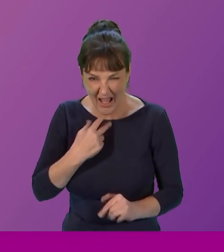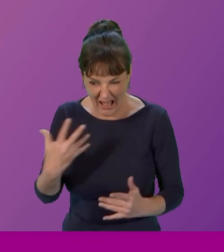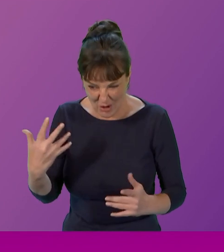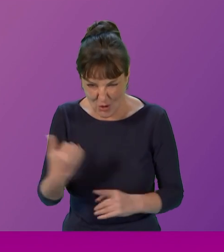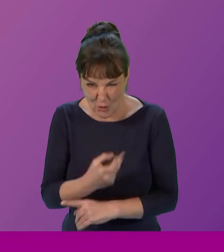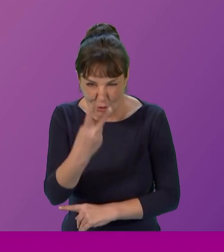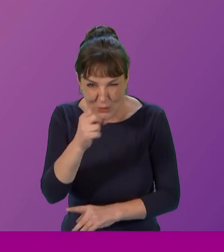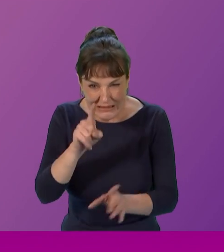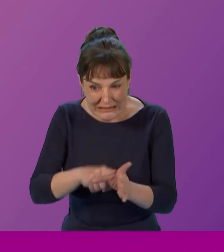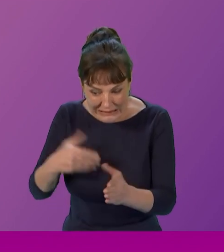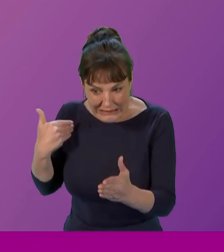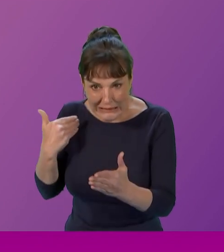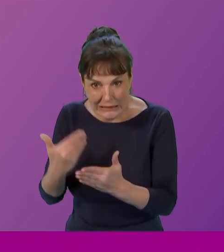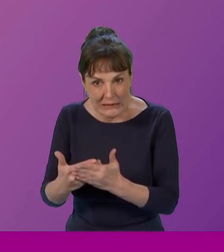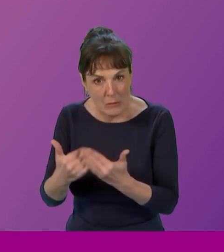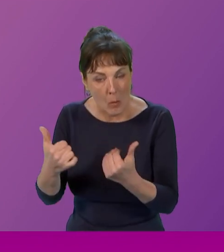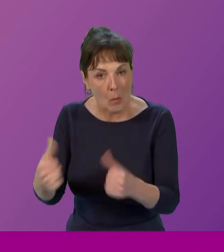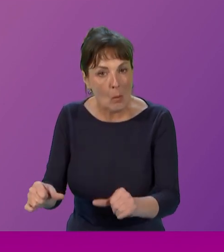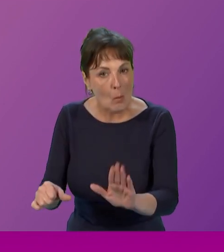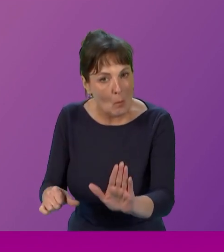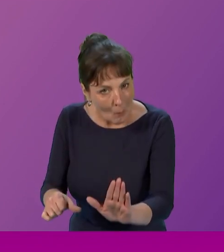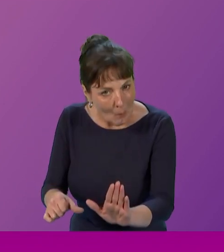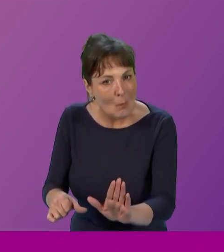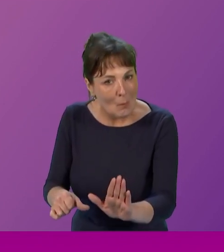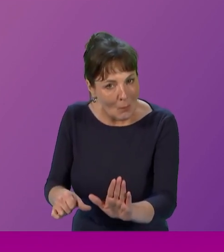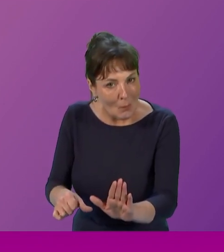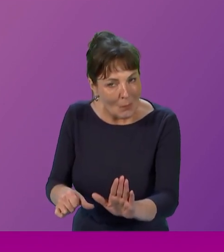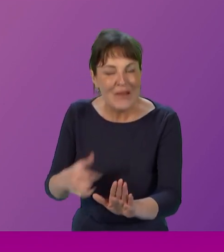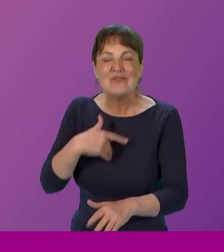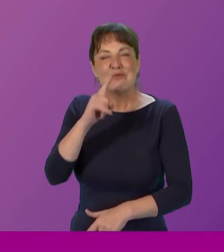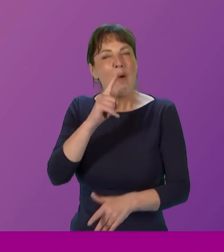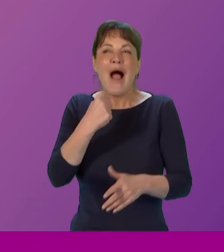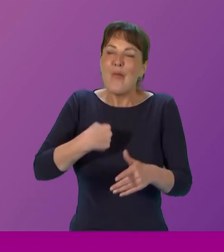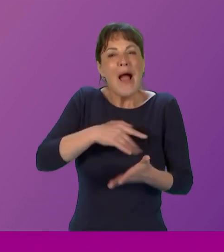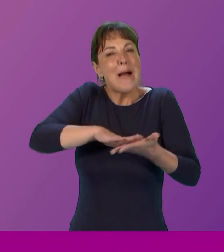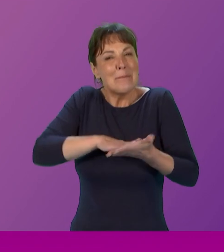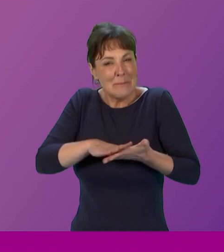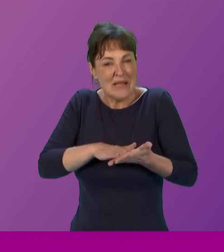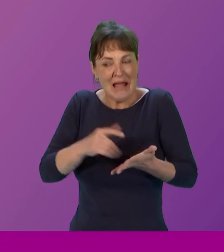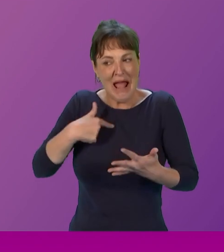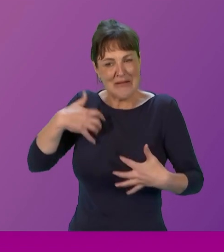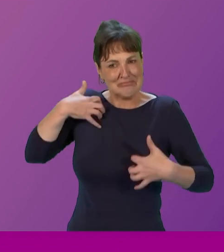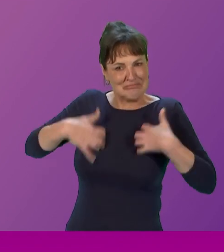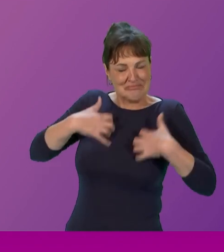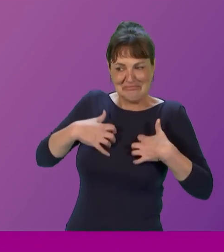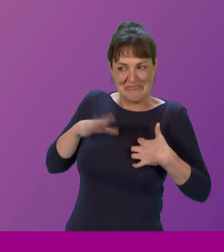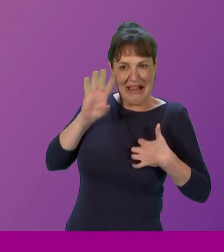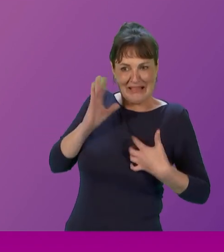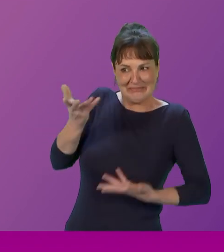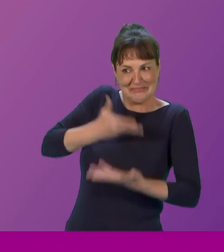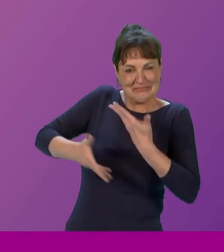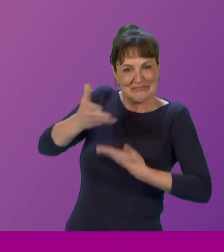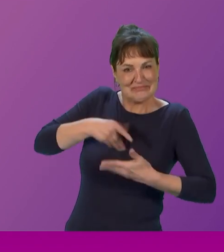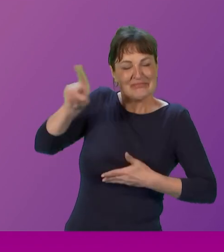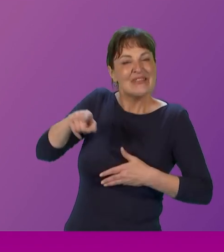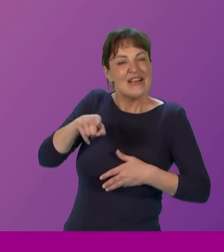suppose I'm relating back to, I listened very, um, with great interest to, uh, Dr Govinda and what she